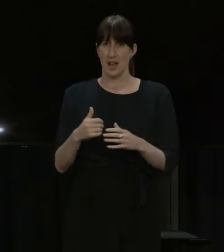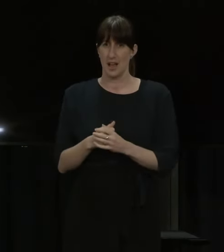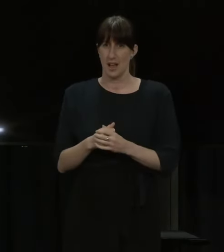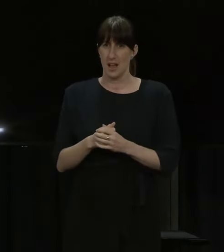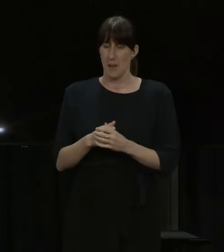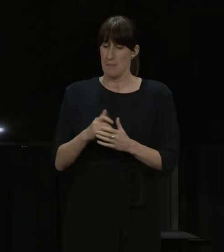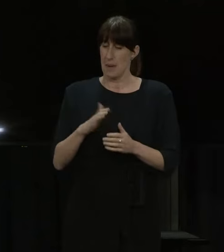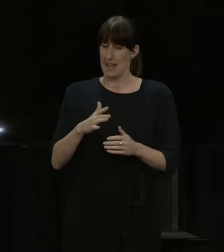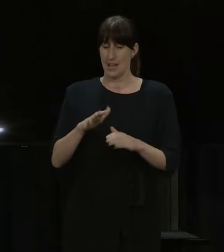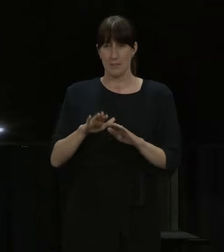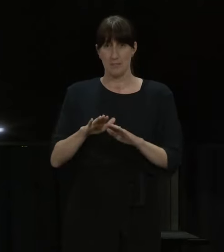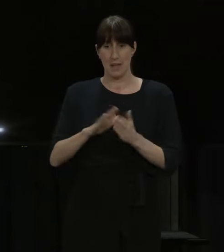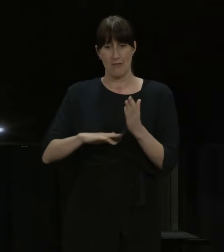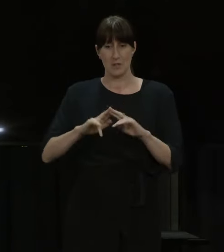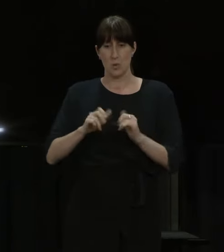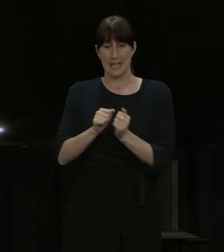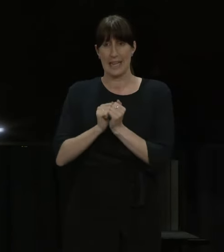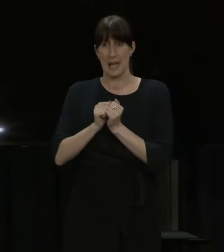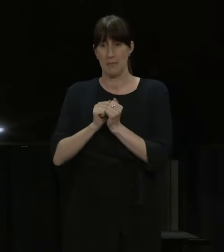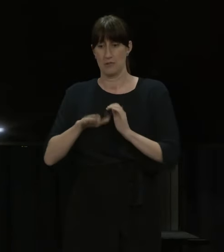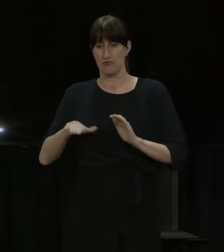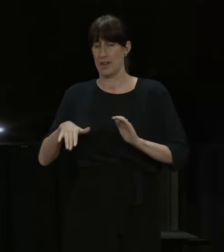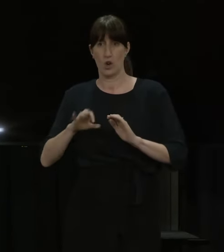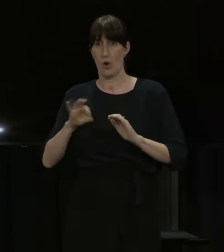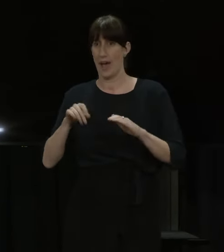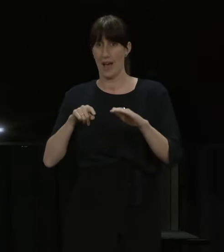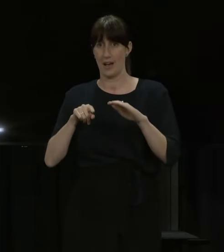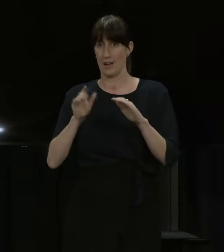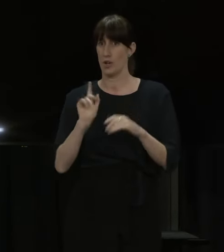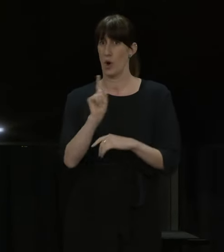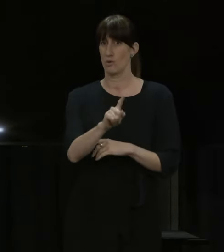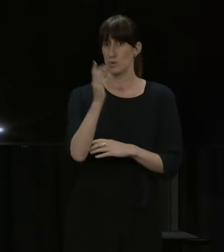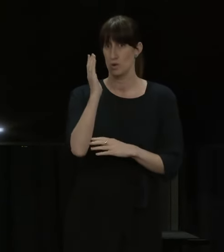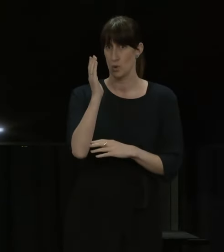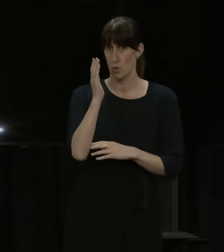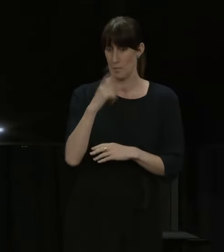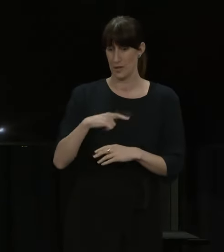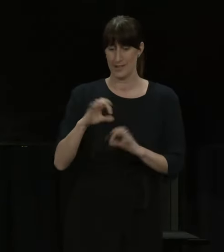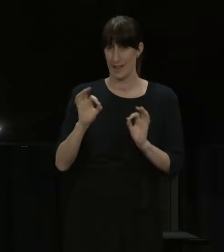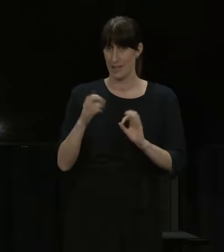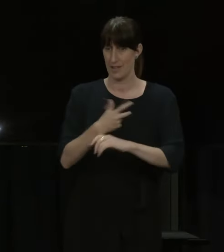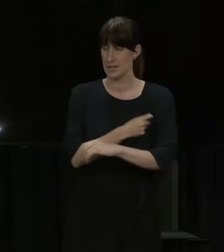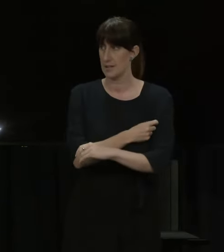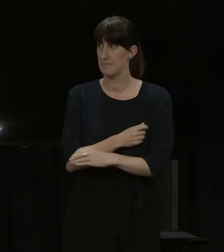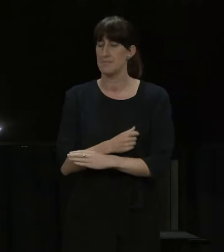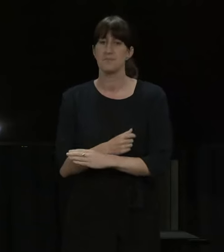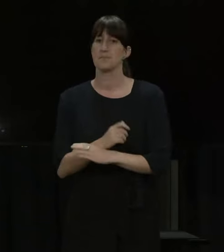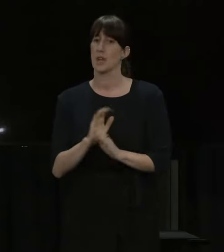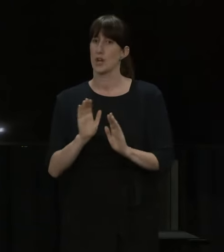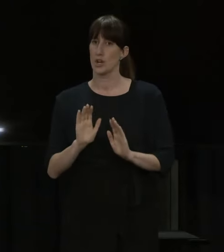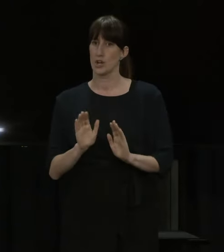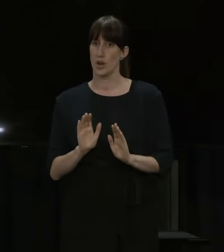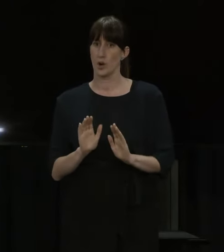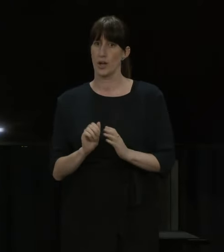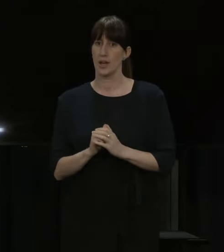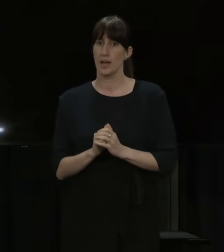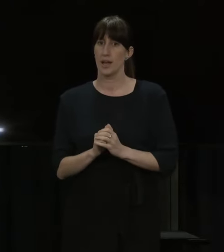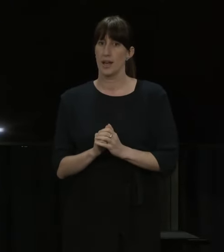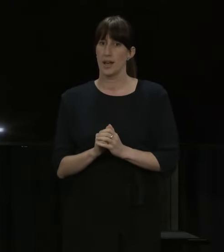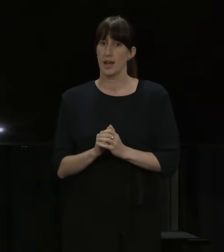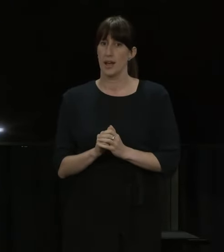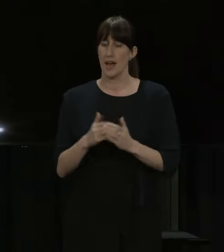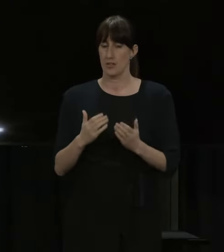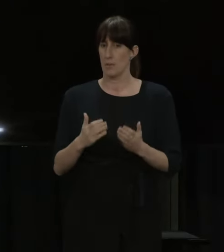No, we want schools to be moving to the new COVID protection framework from the new year. We've said to them they can stick with their current settings between now and the end of the year,